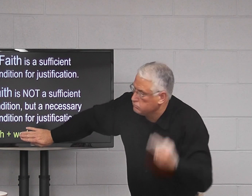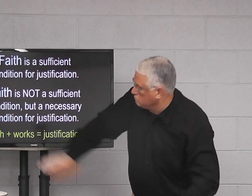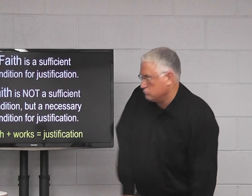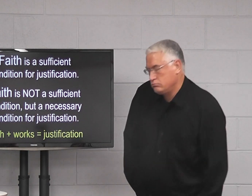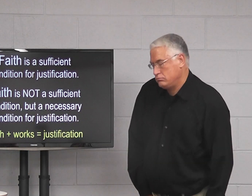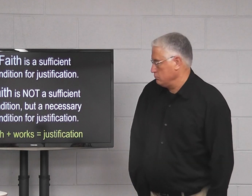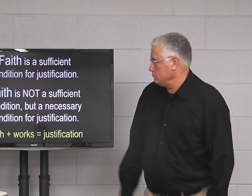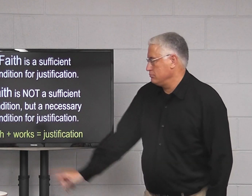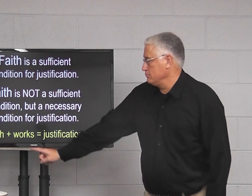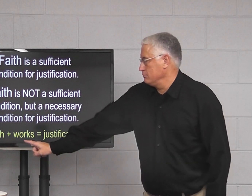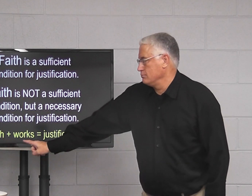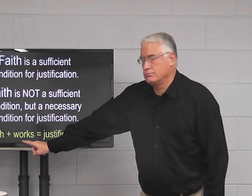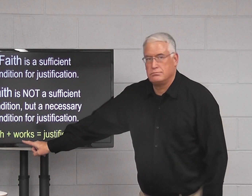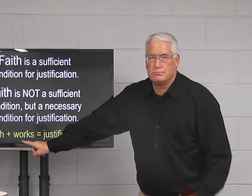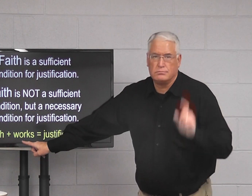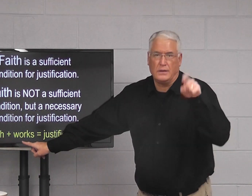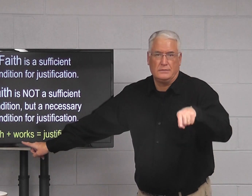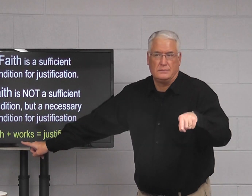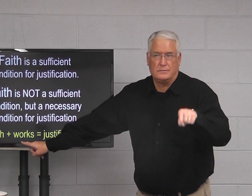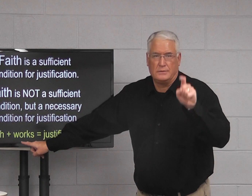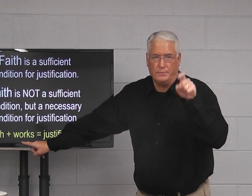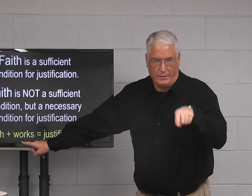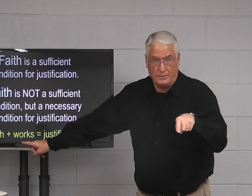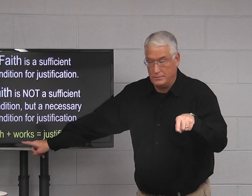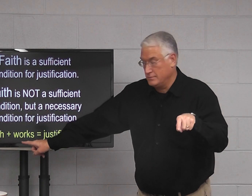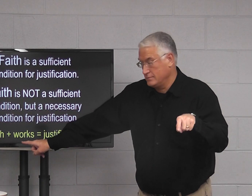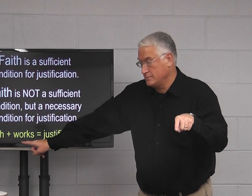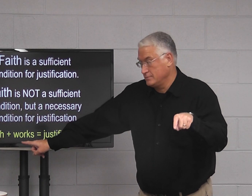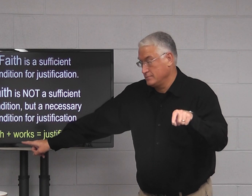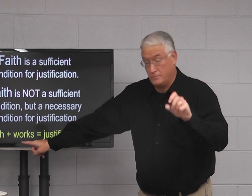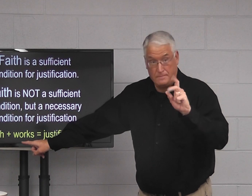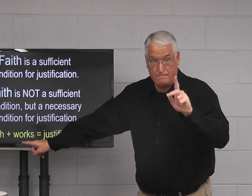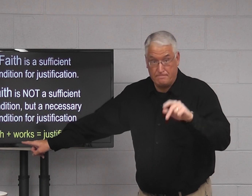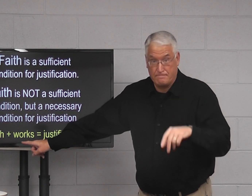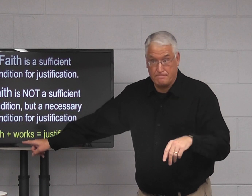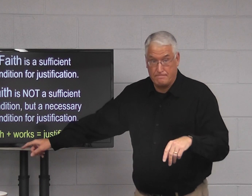The Catholics do not, though. They believe that you must have works.